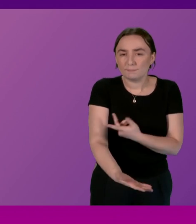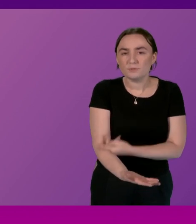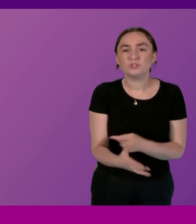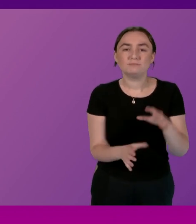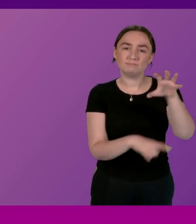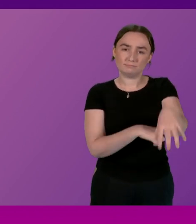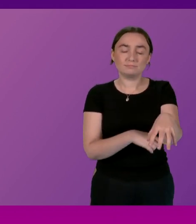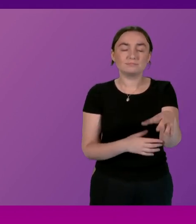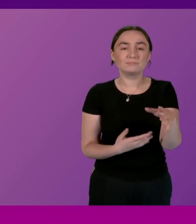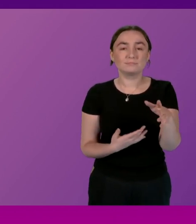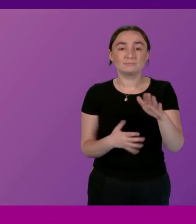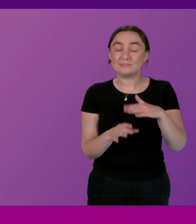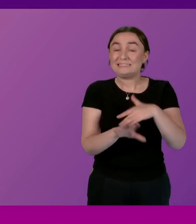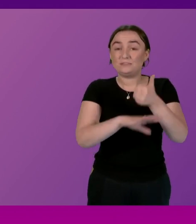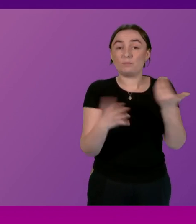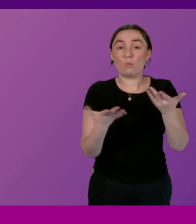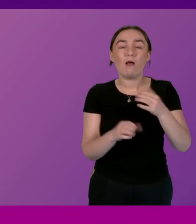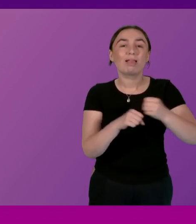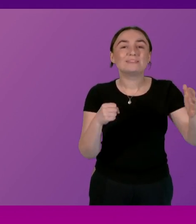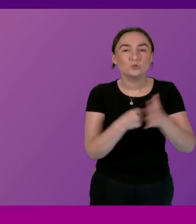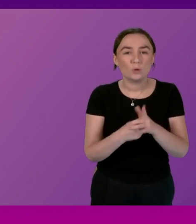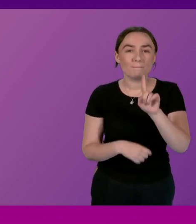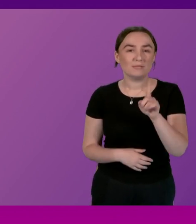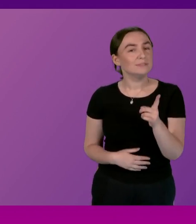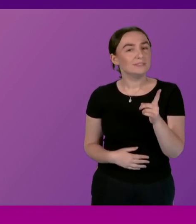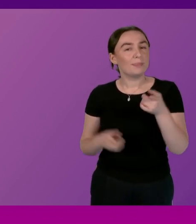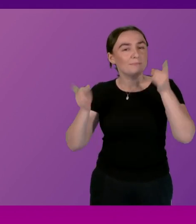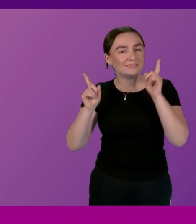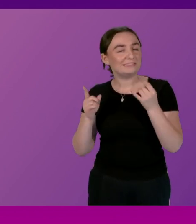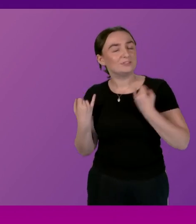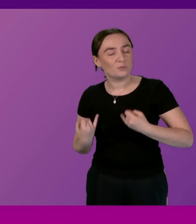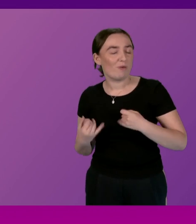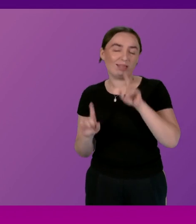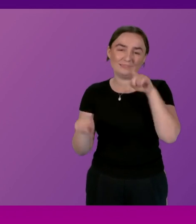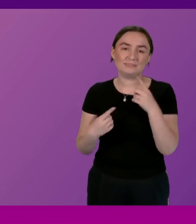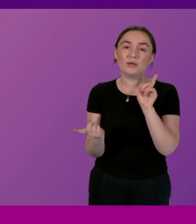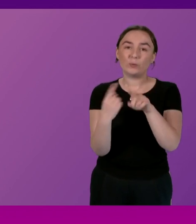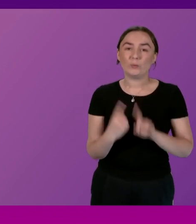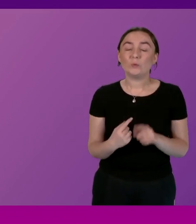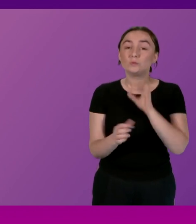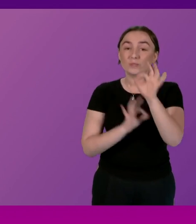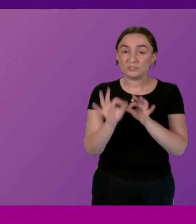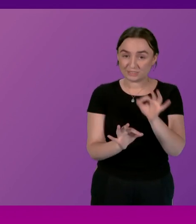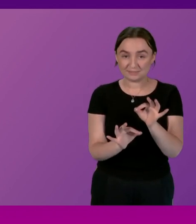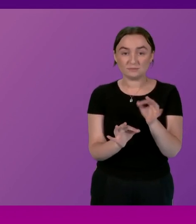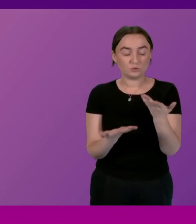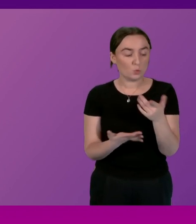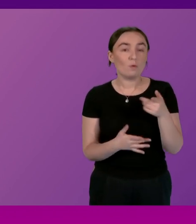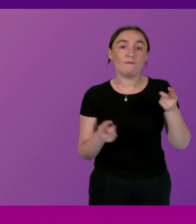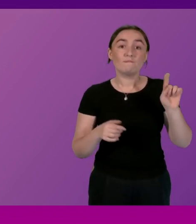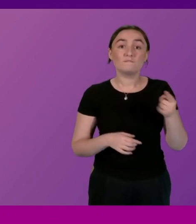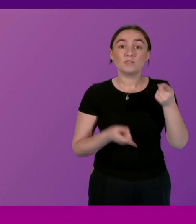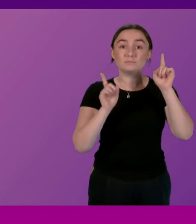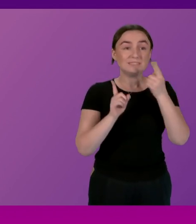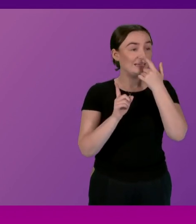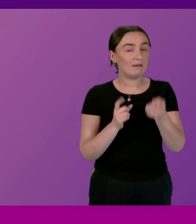unfortunately the minister was unwell and unable to answer questions yesterday so can I ask the first minister if he can provide an update on plans